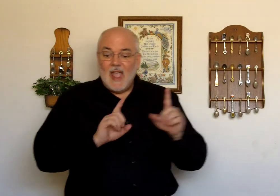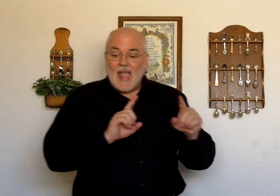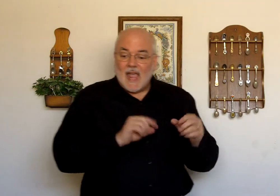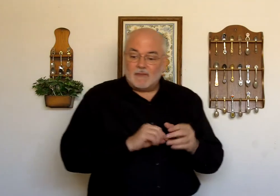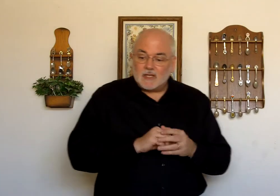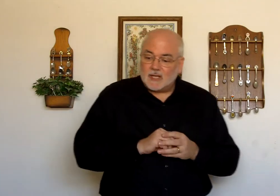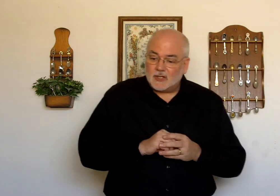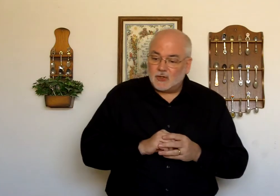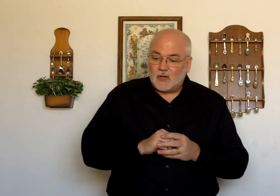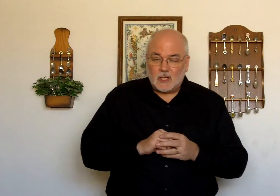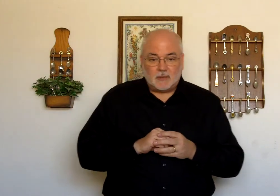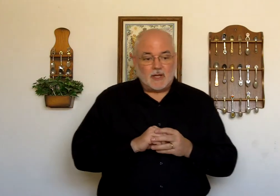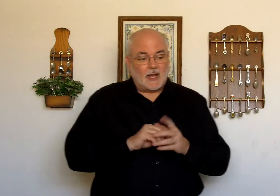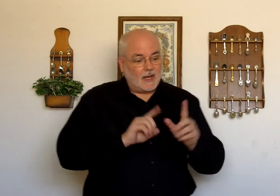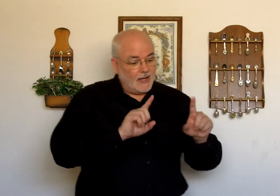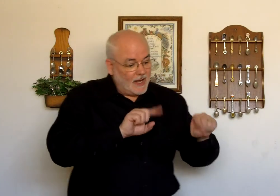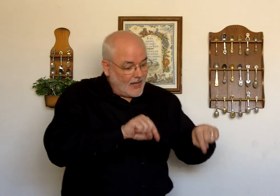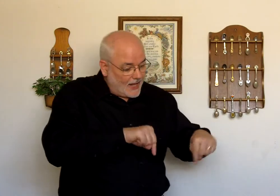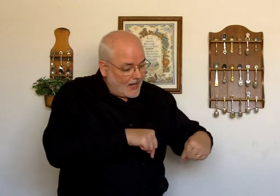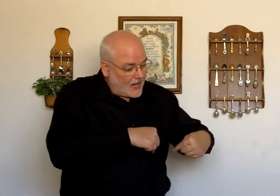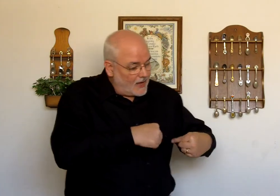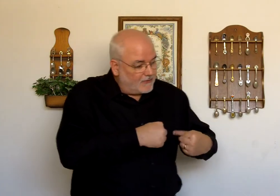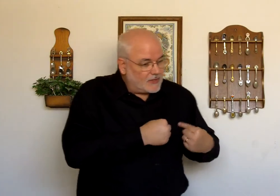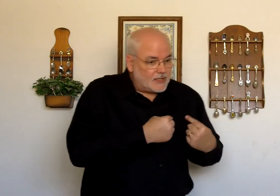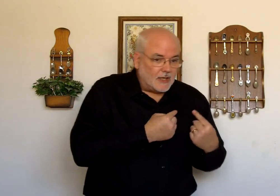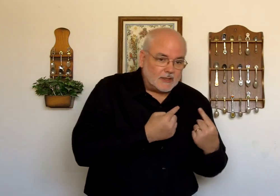Ever since. Your husband died. Ever since.